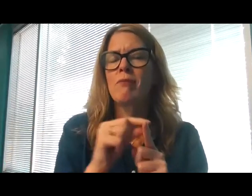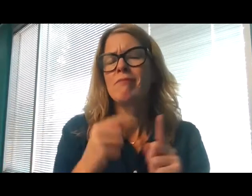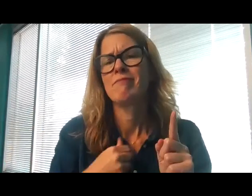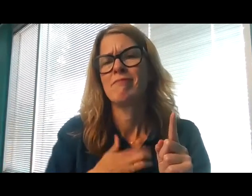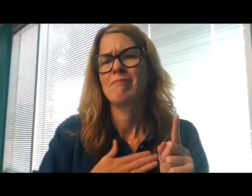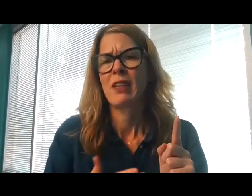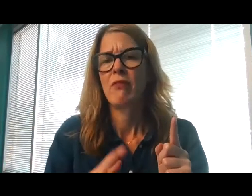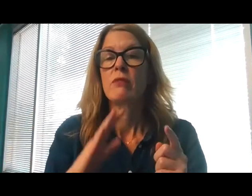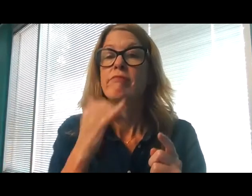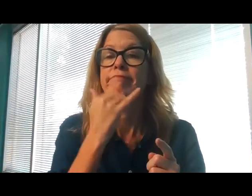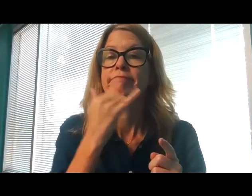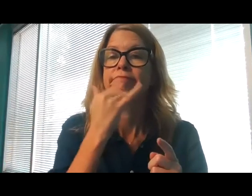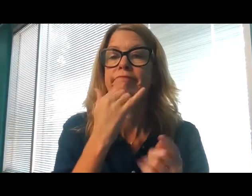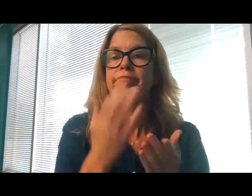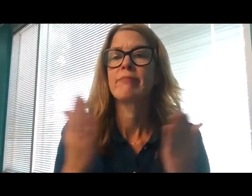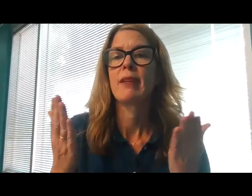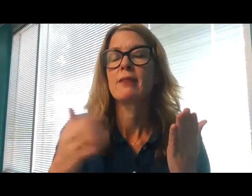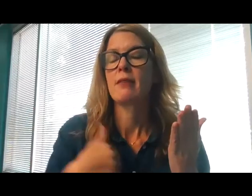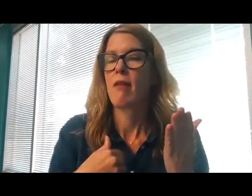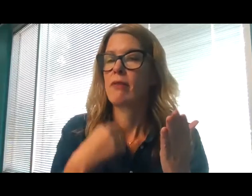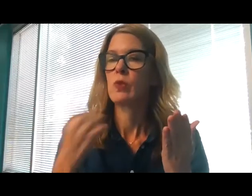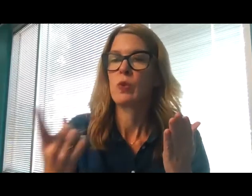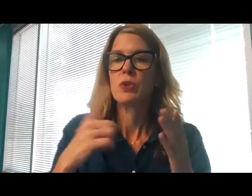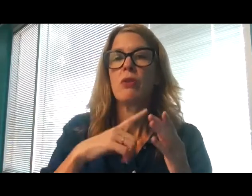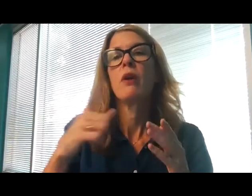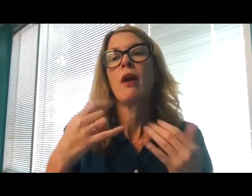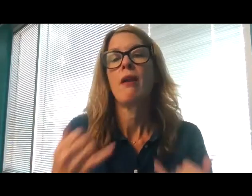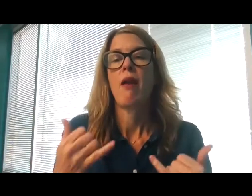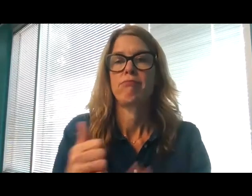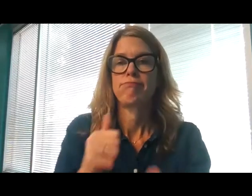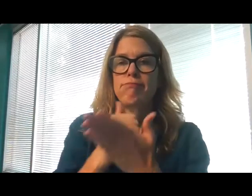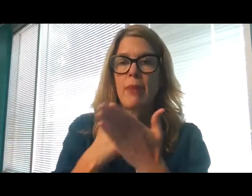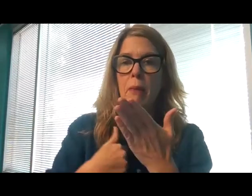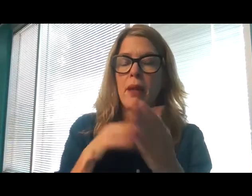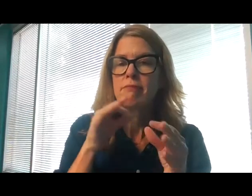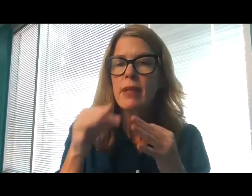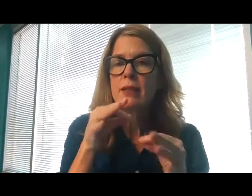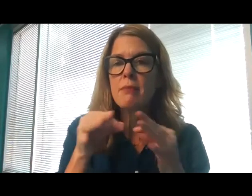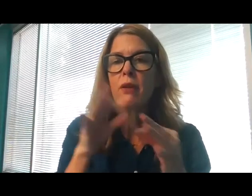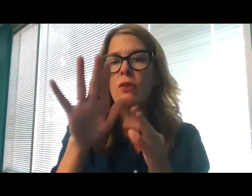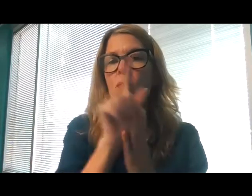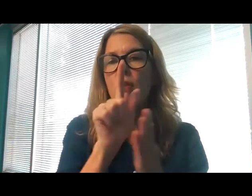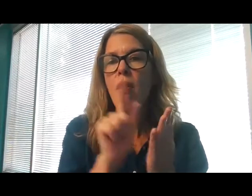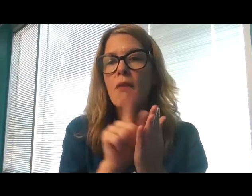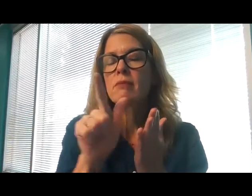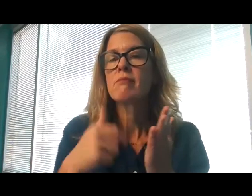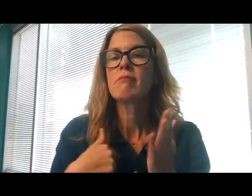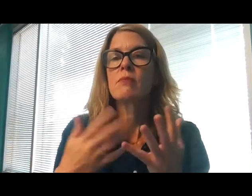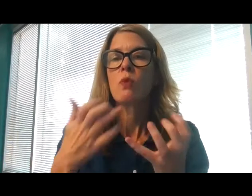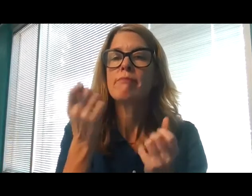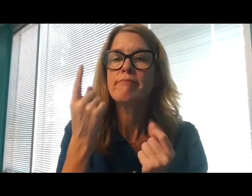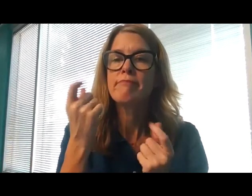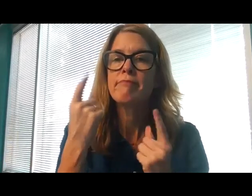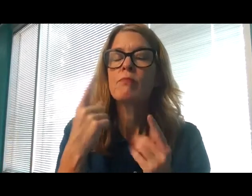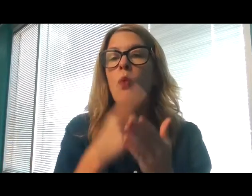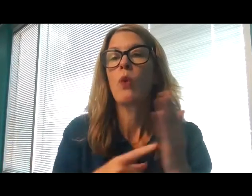my ways, and you answered me. Instruct me in your statutes. Make me understand the way of